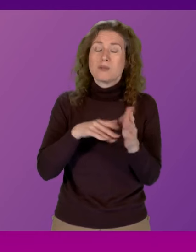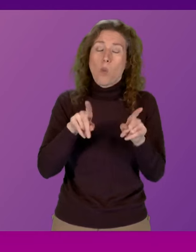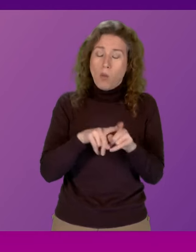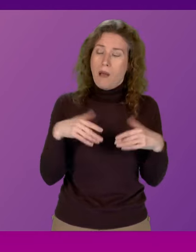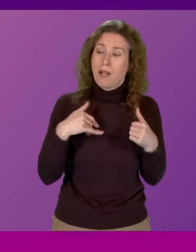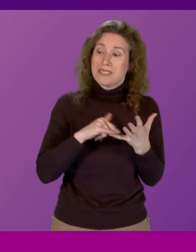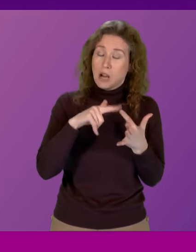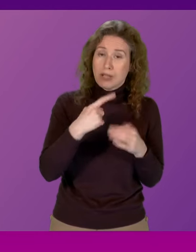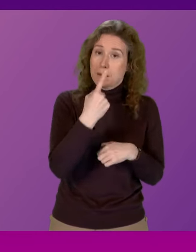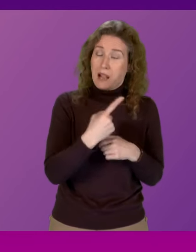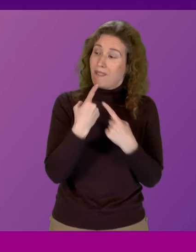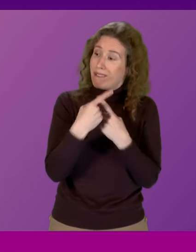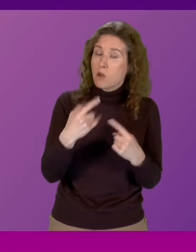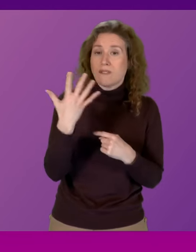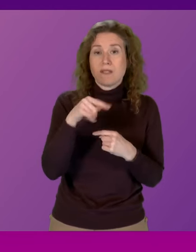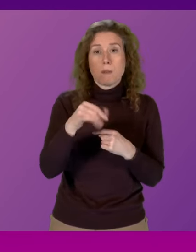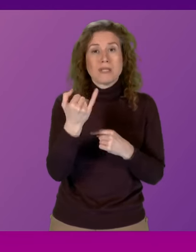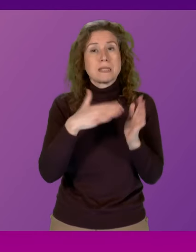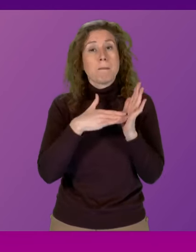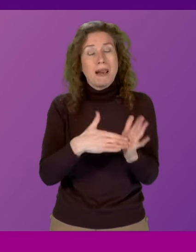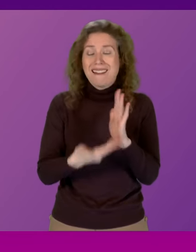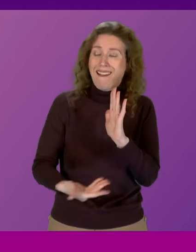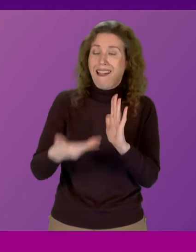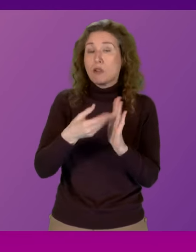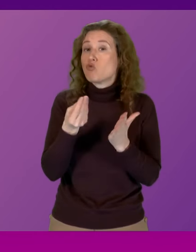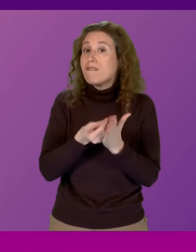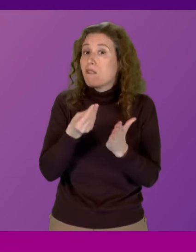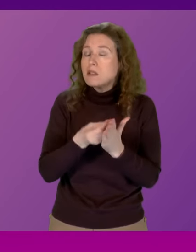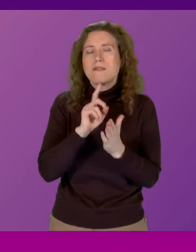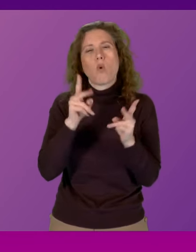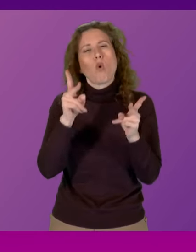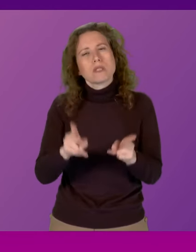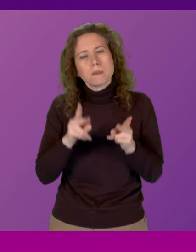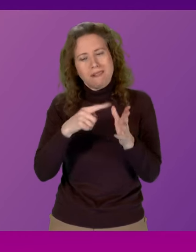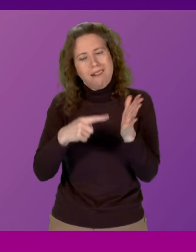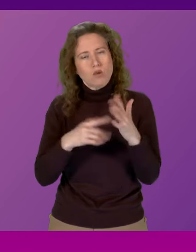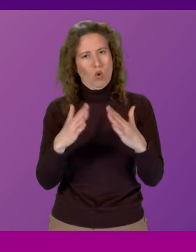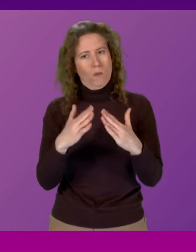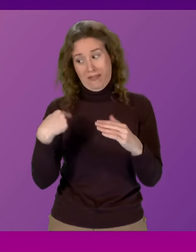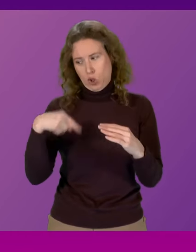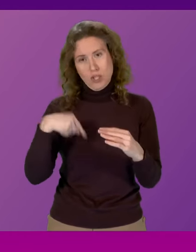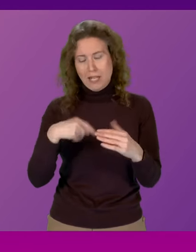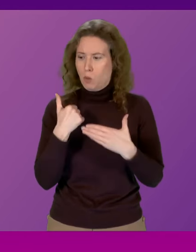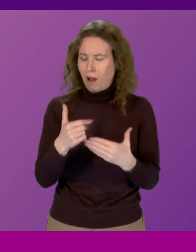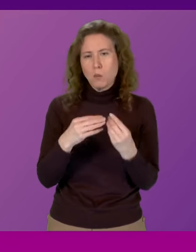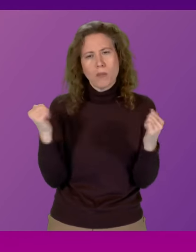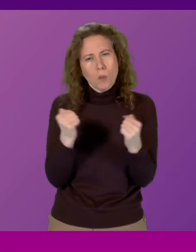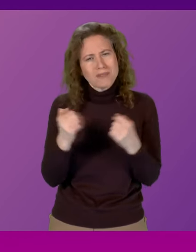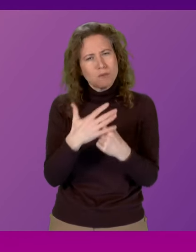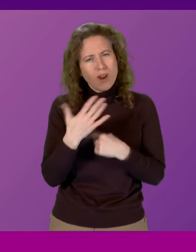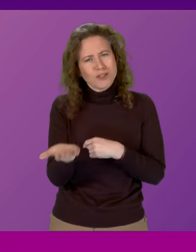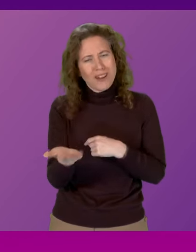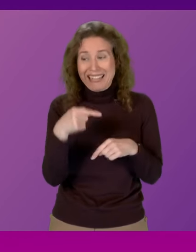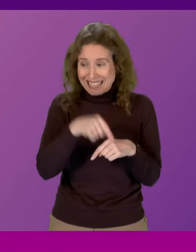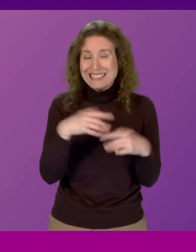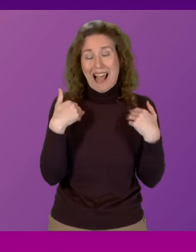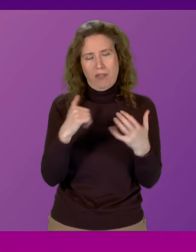Secretary that announced £15.6 million additional funding for hospital at home this year to deal with winter pressures. He's the